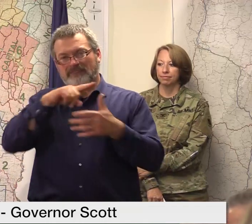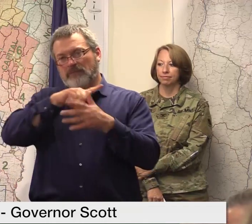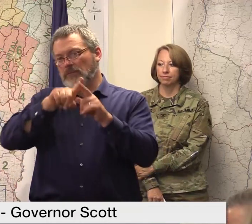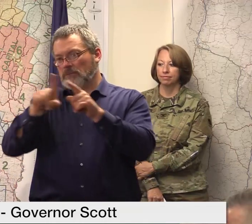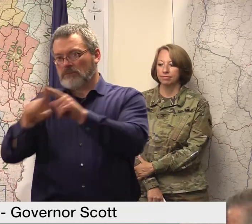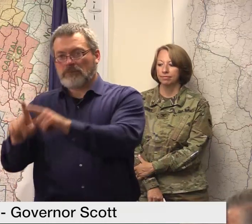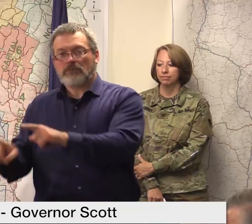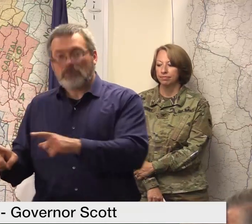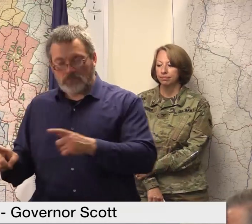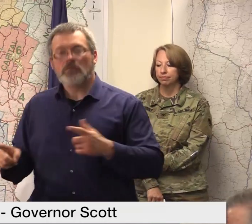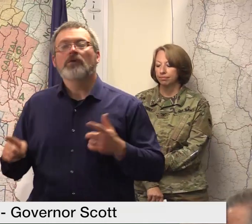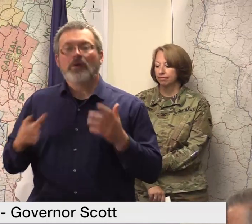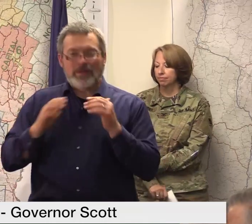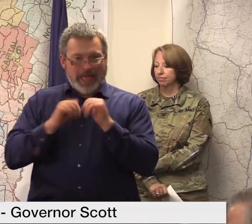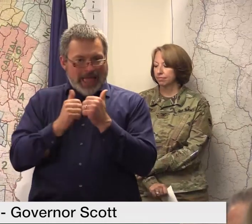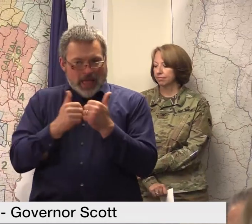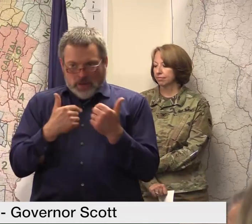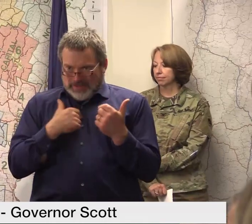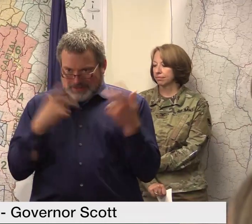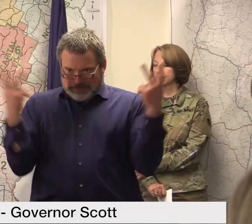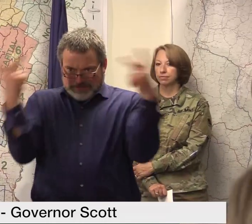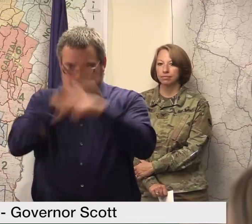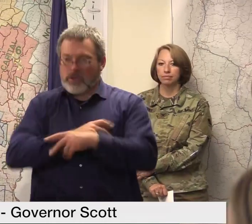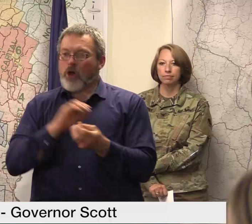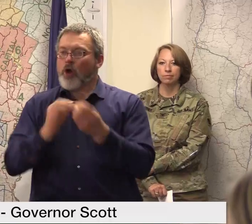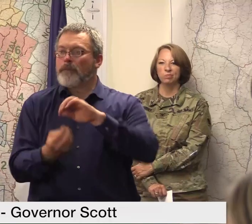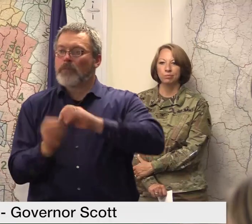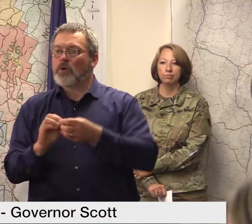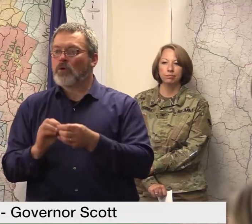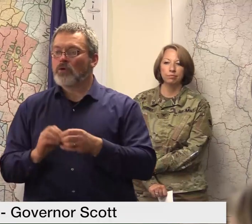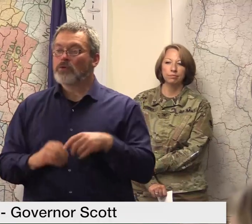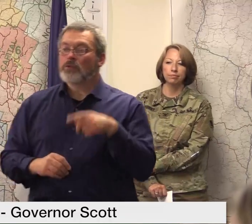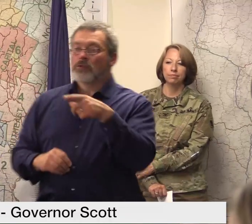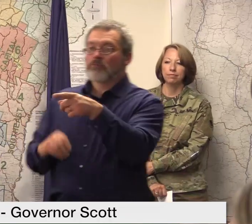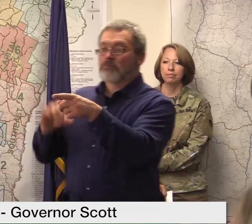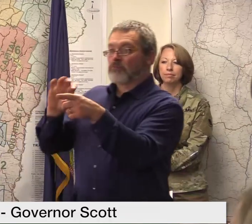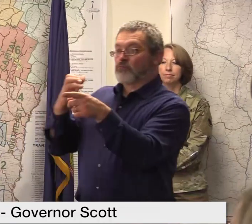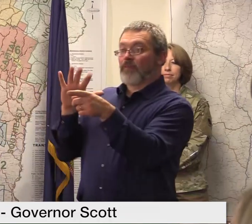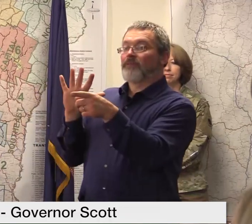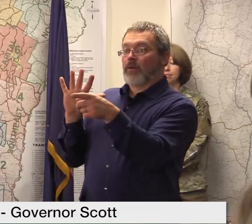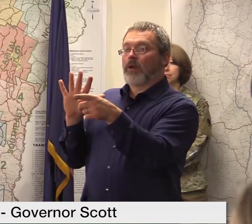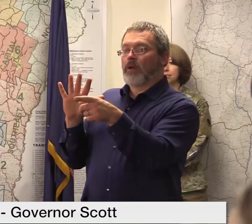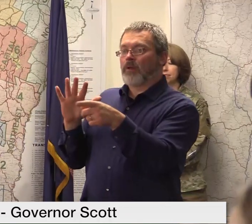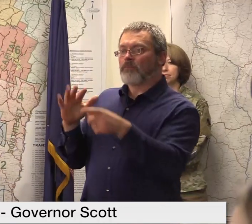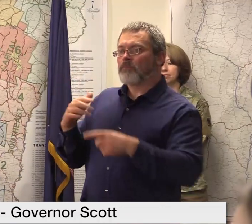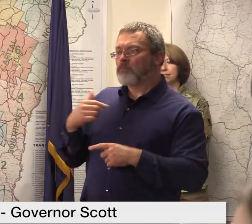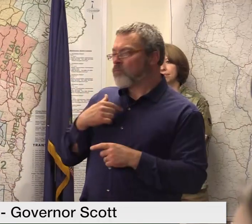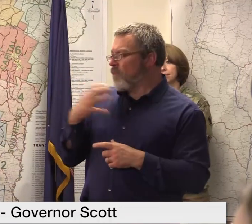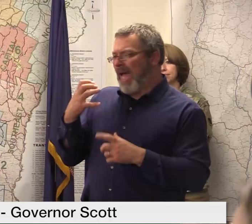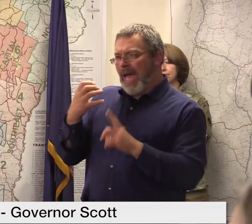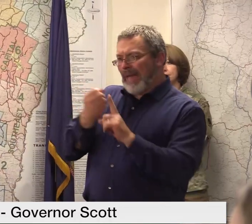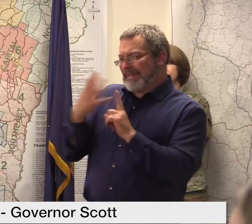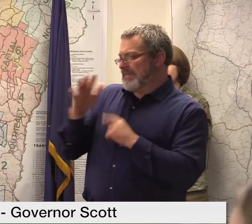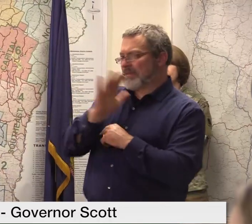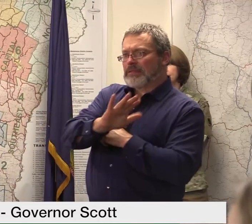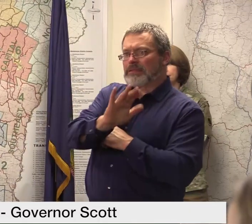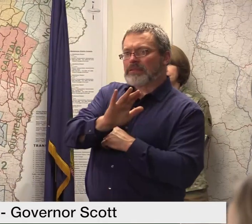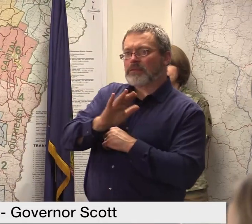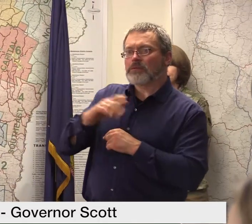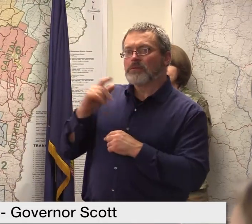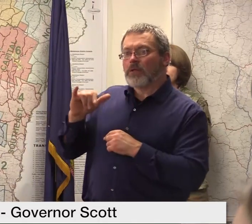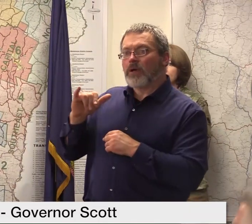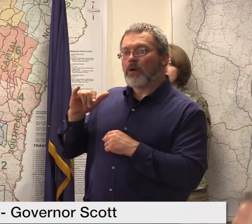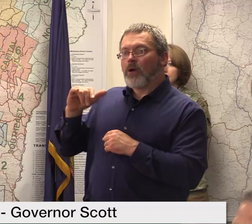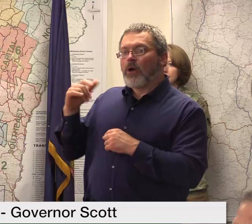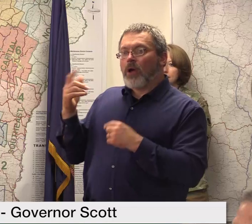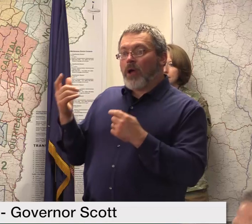quantifiable for you thank you you're welcome with those displacements go now please with those displacements there's been Vermoners across